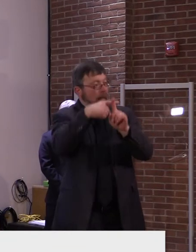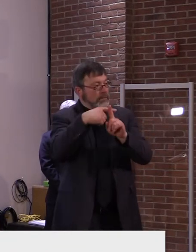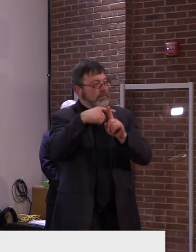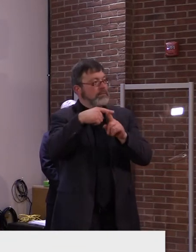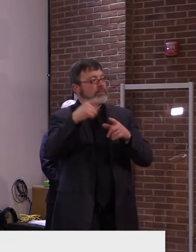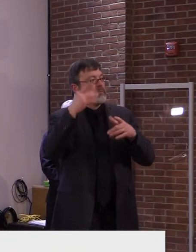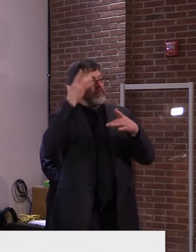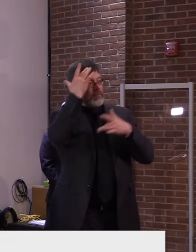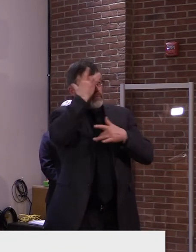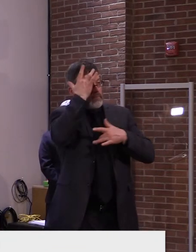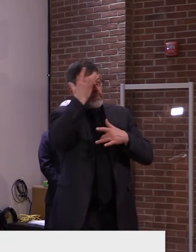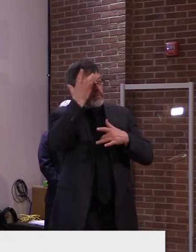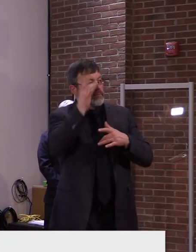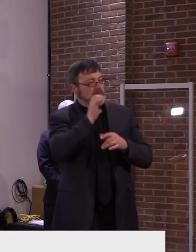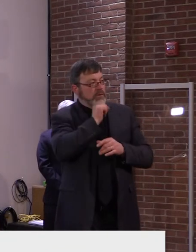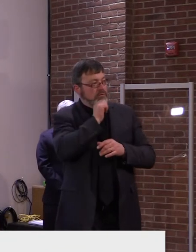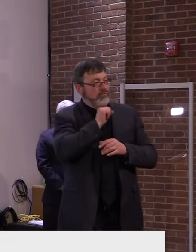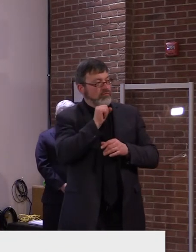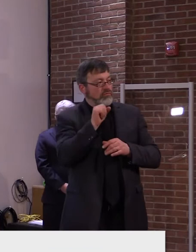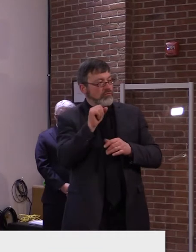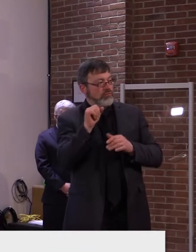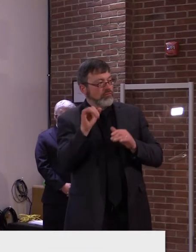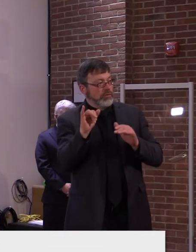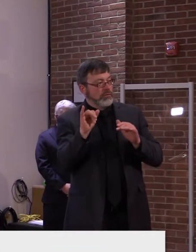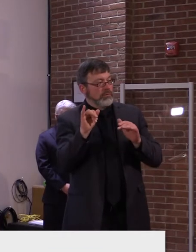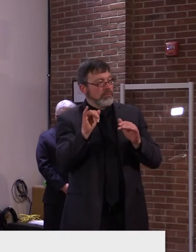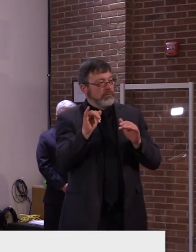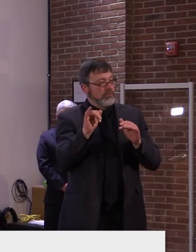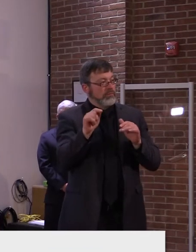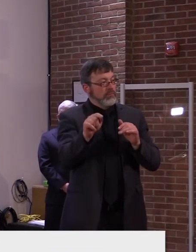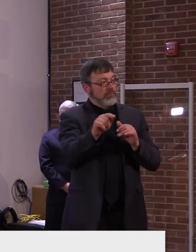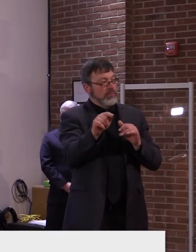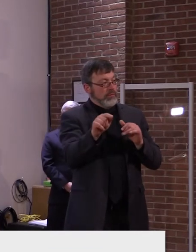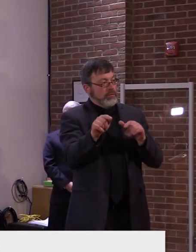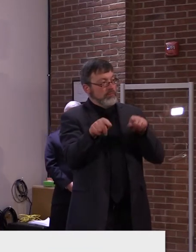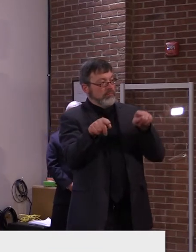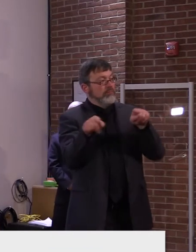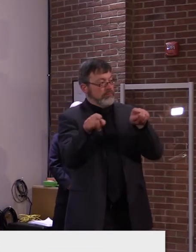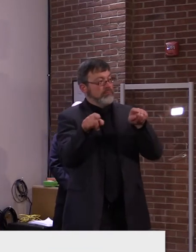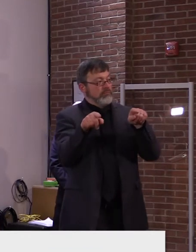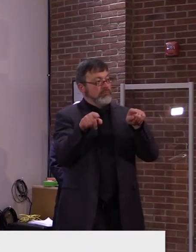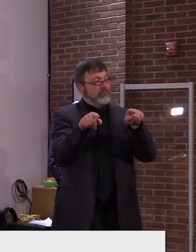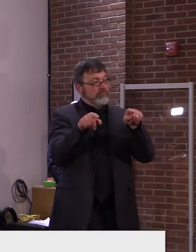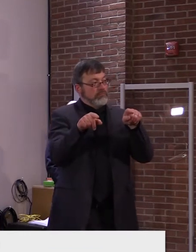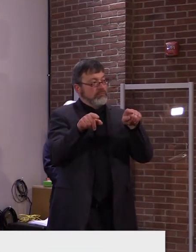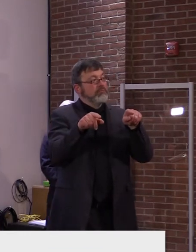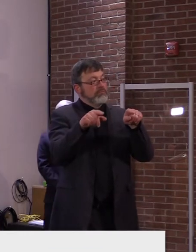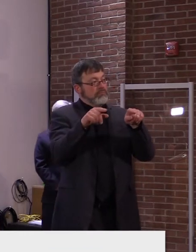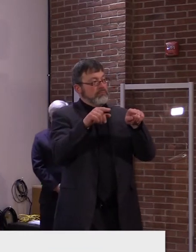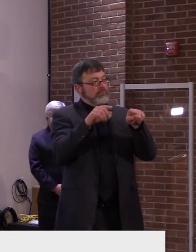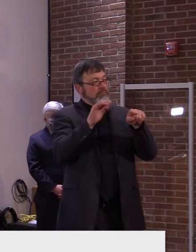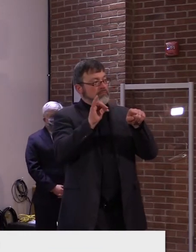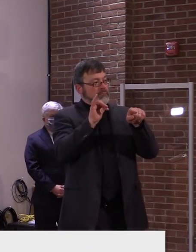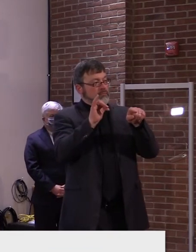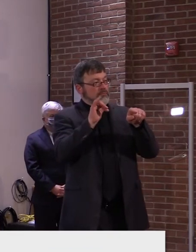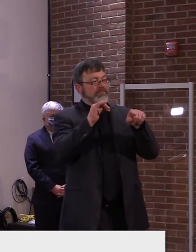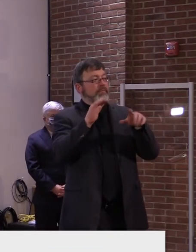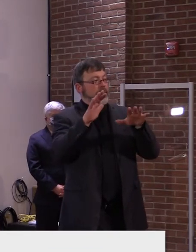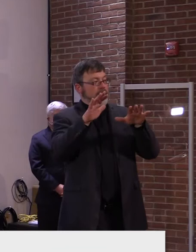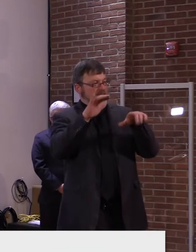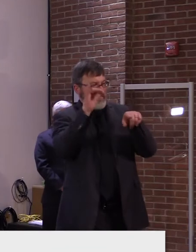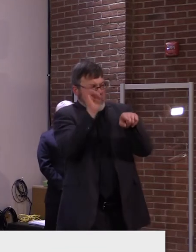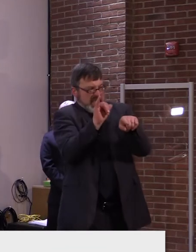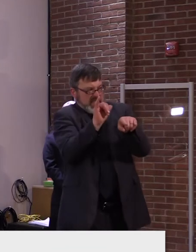vaccine in this high-risk group. It won't be viewed any differently than type 2 diabetes, which is already on